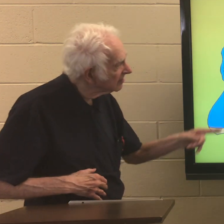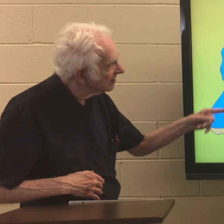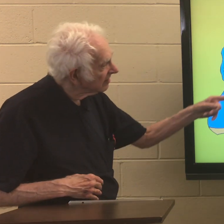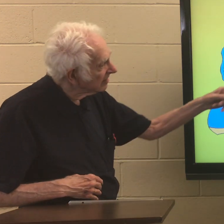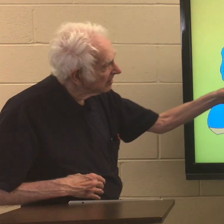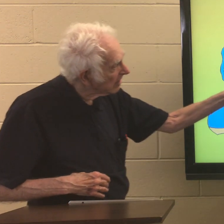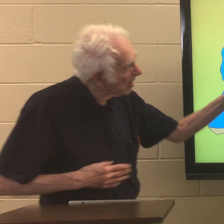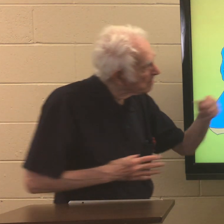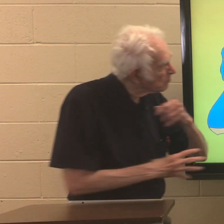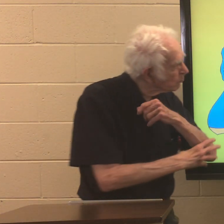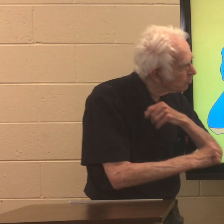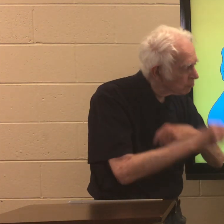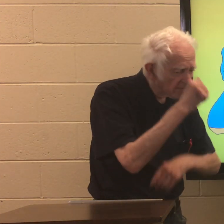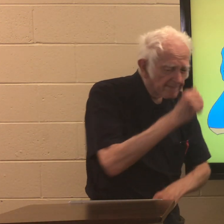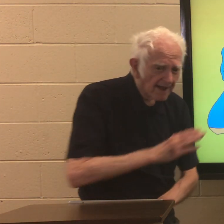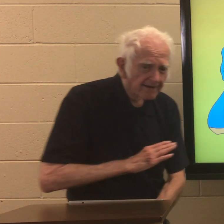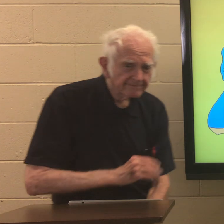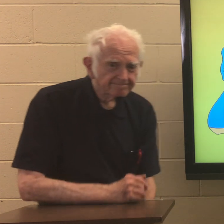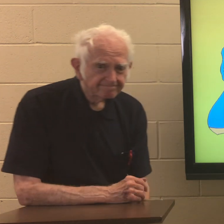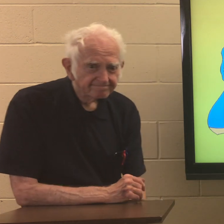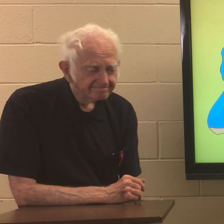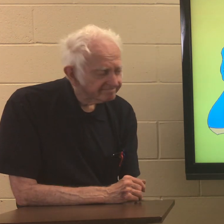clothes visiting a church and that poor man